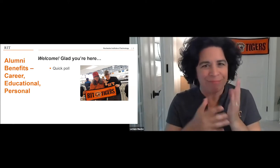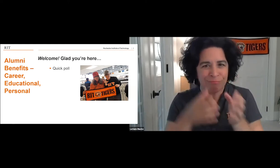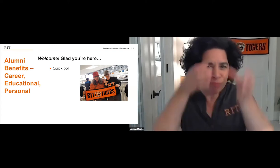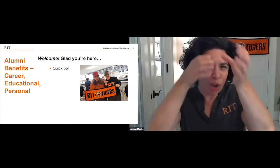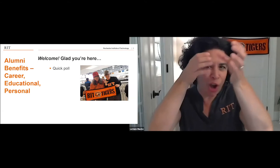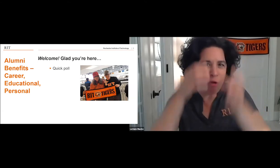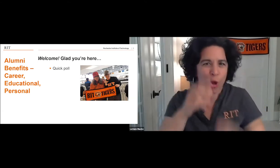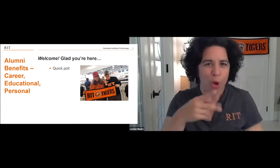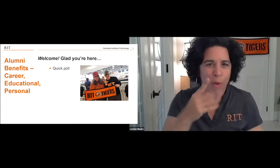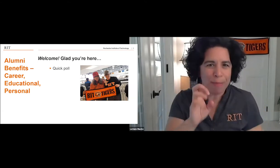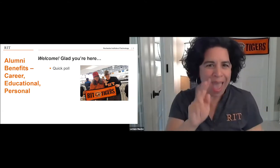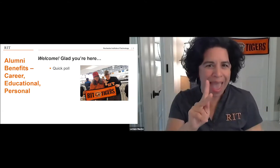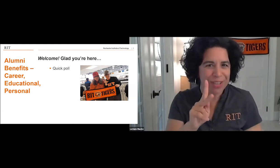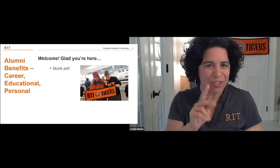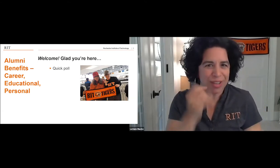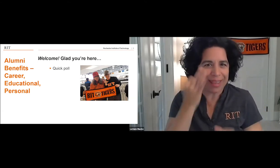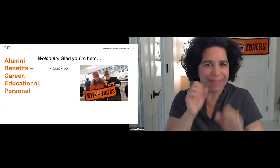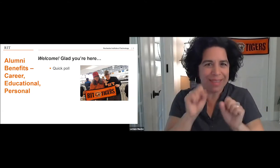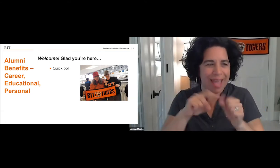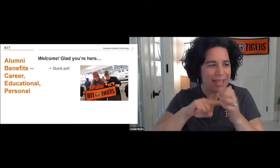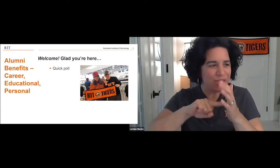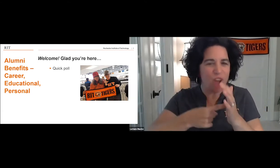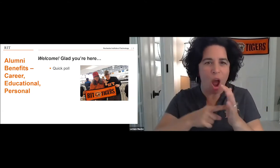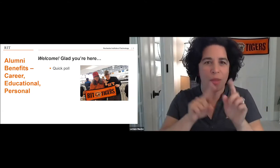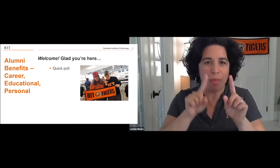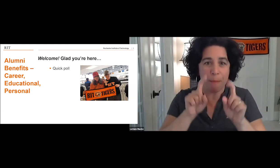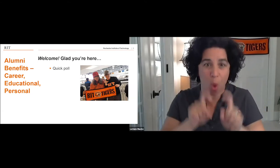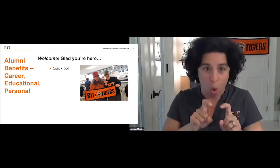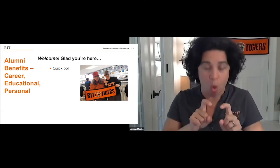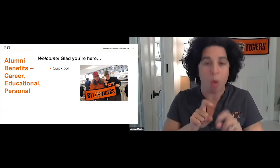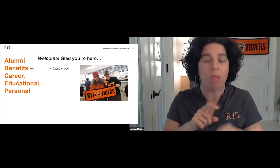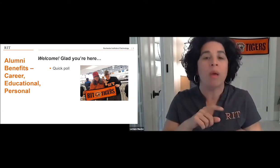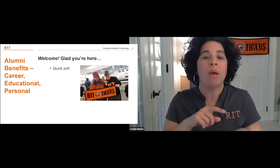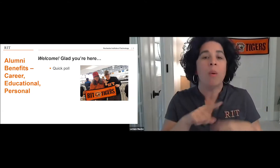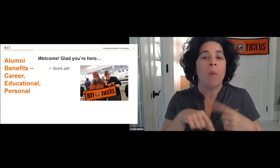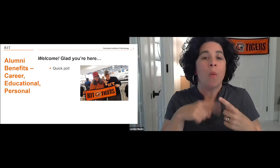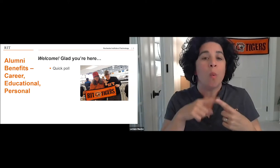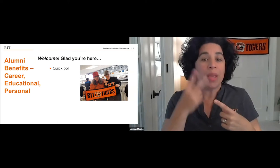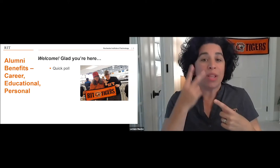I'm going to ask our tech genius Patrick tonight to start the poll.